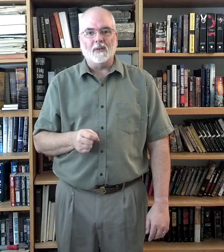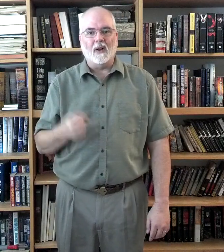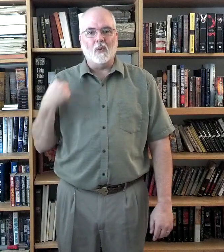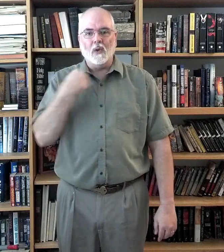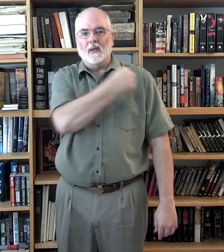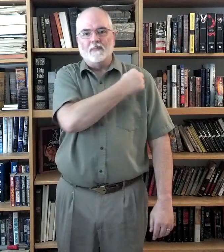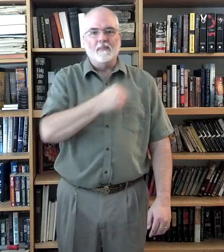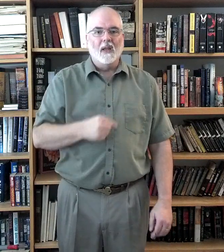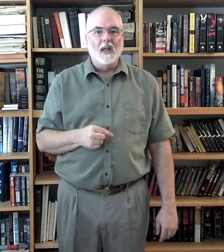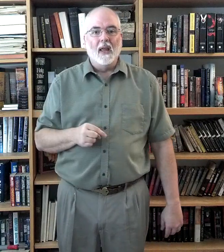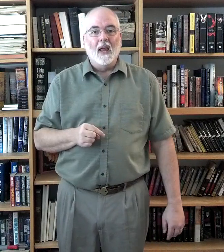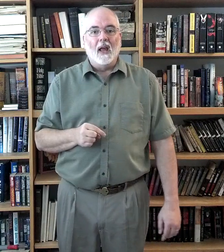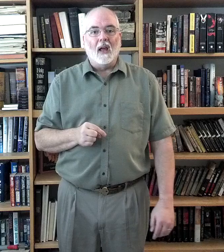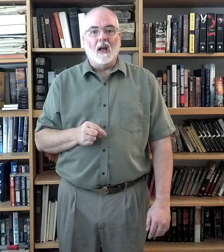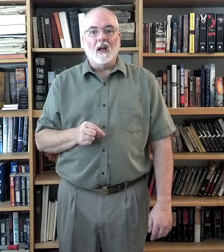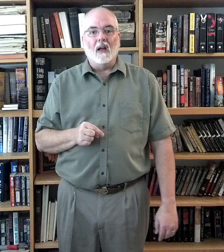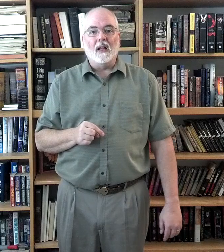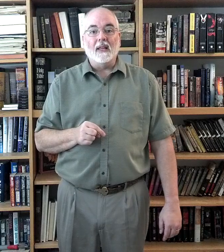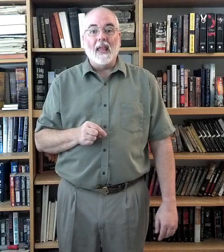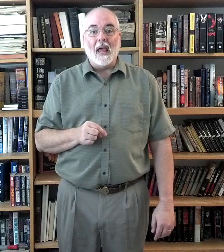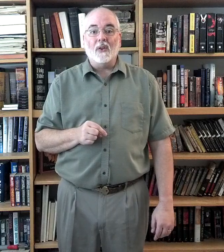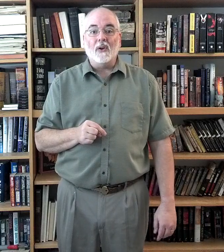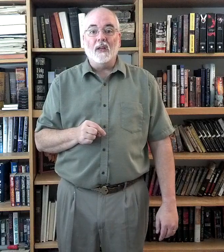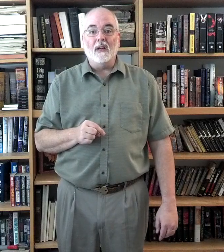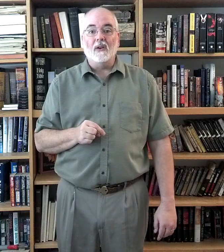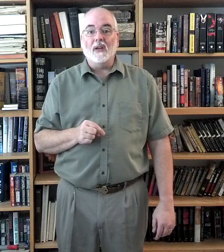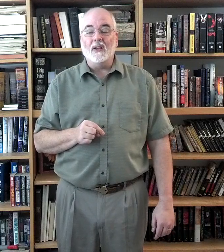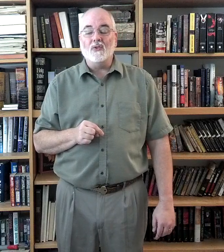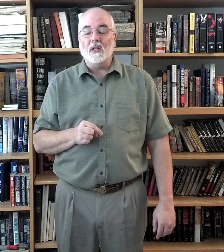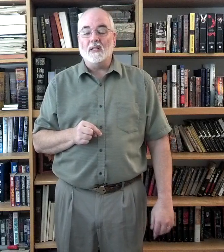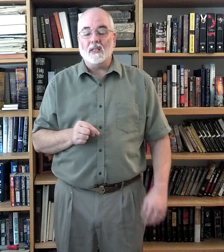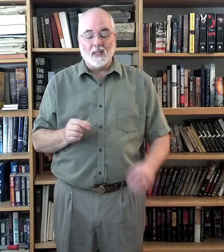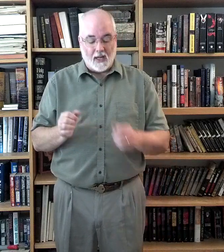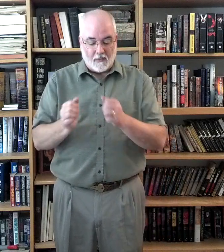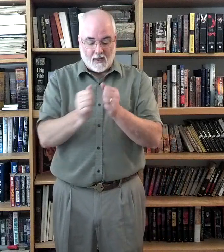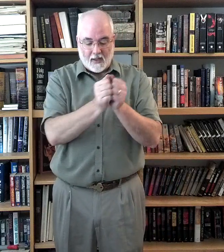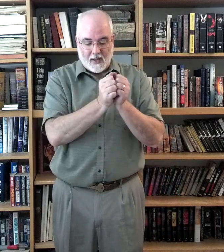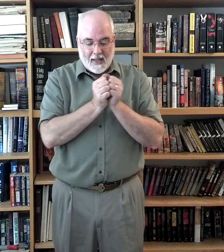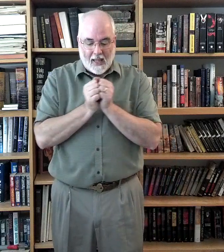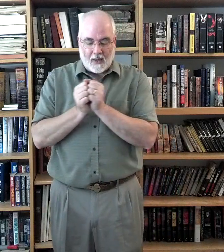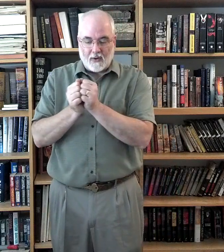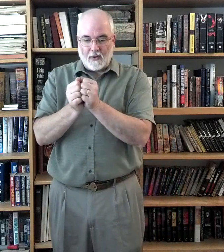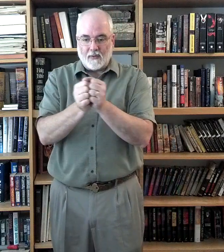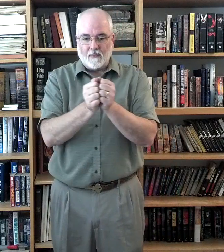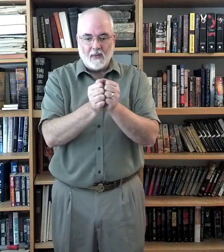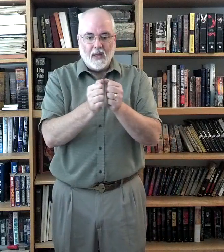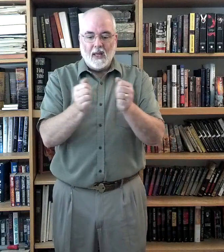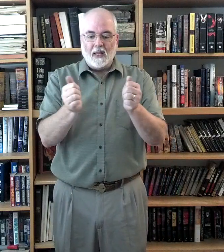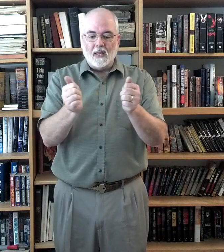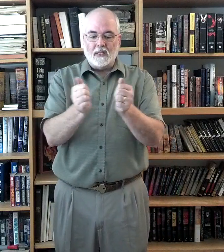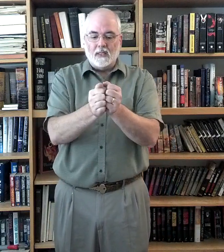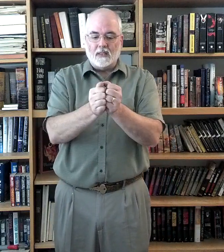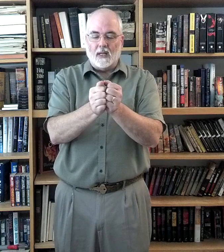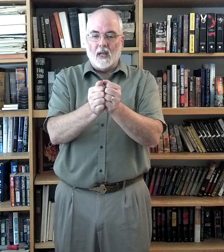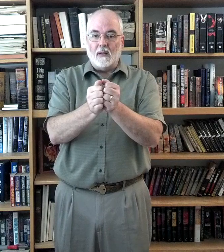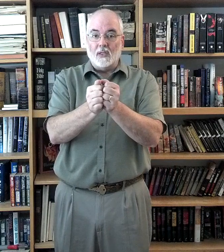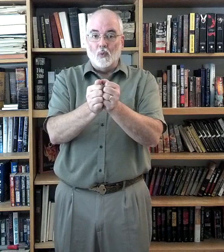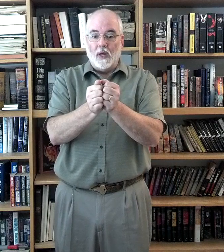All right? We. Uh, gather here in Jesus' name. Gather. This is to come, this is with,